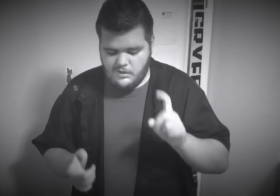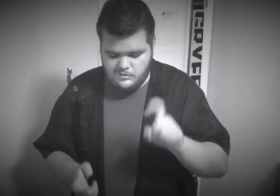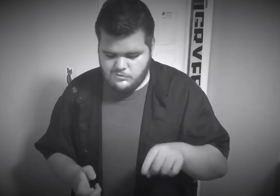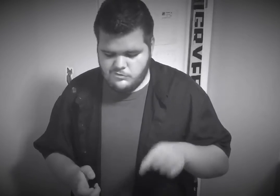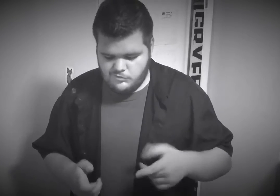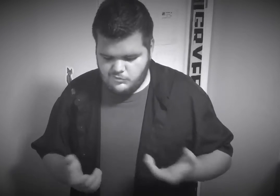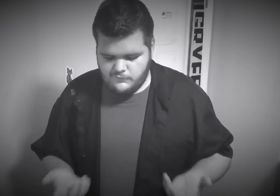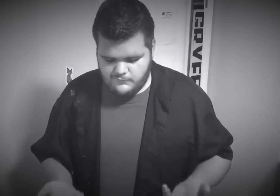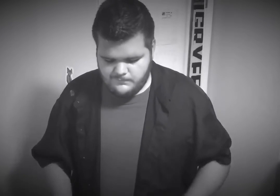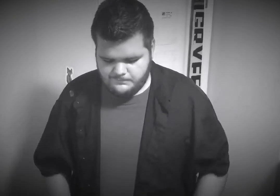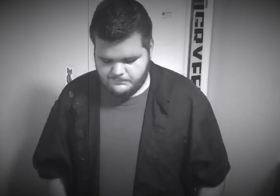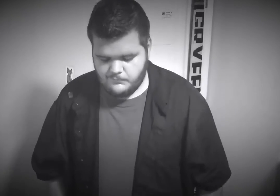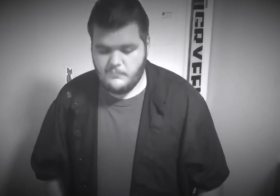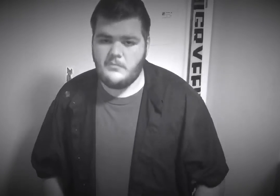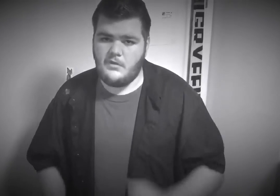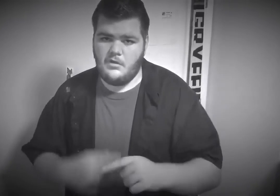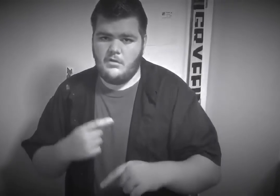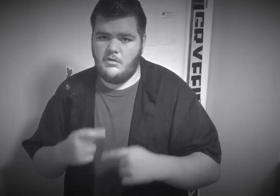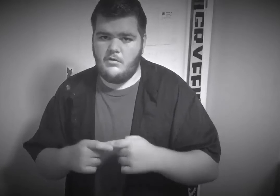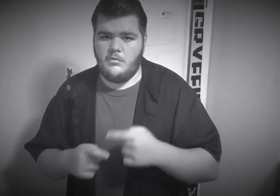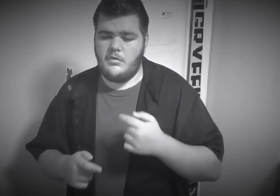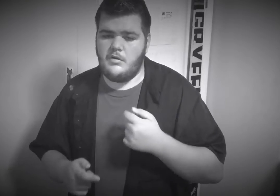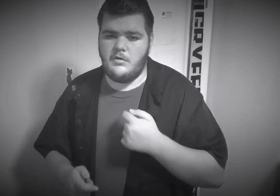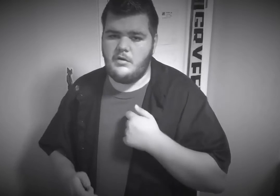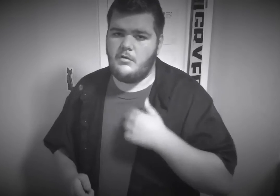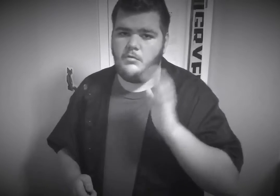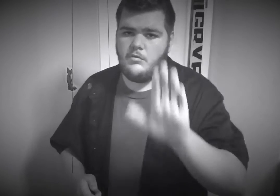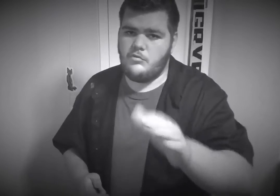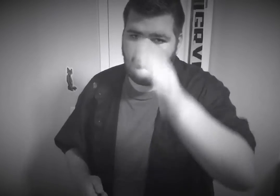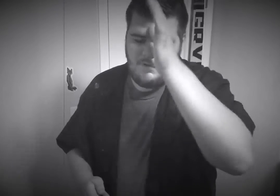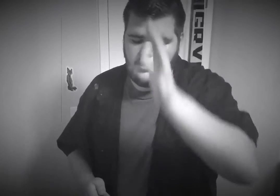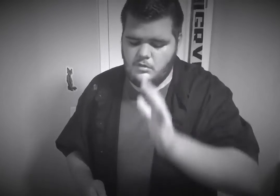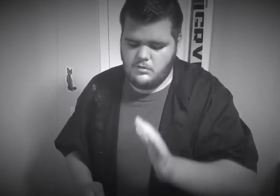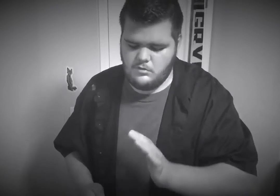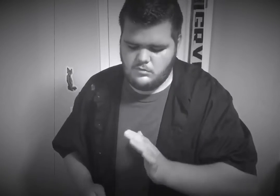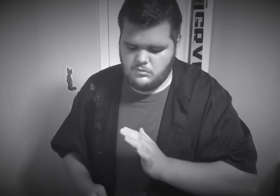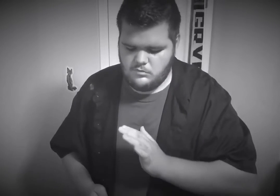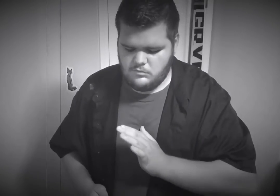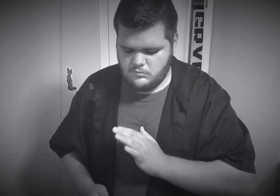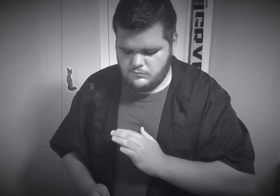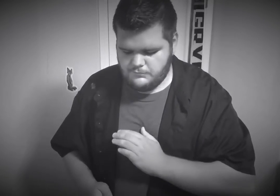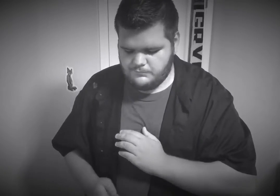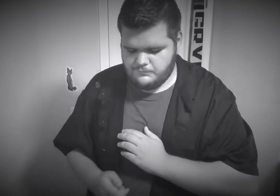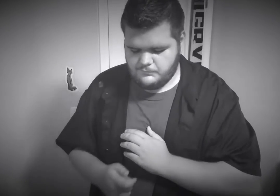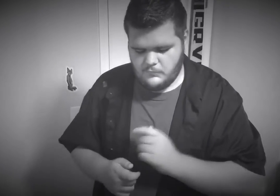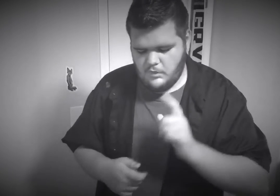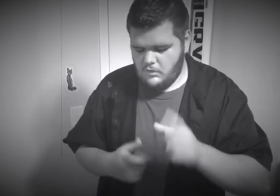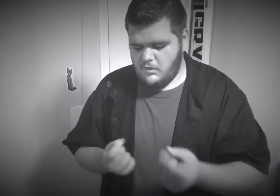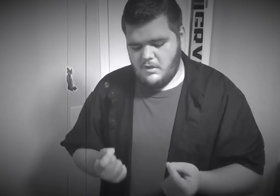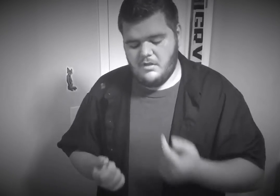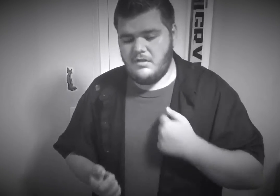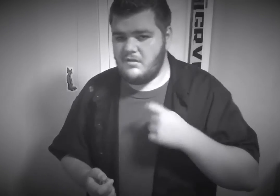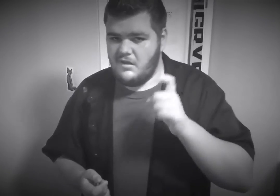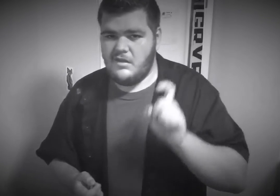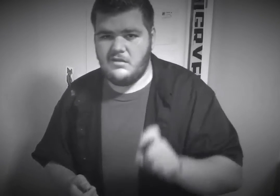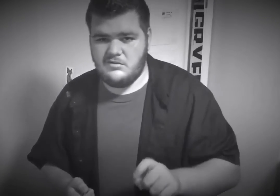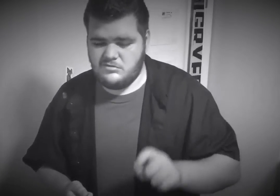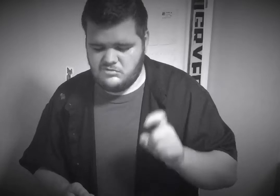should've done When I was your man Do all the things I should've